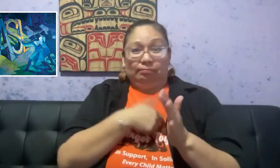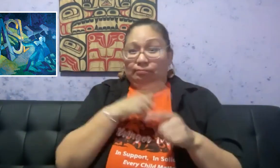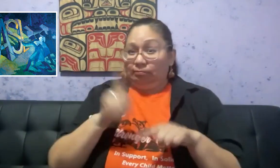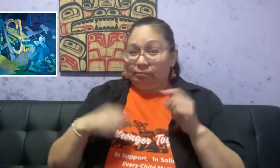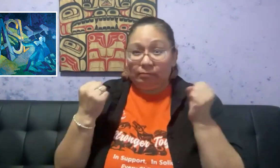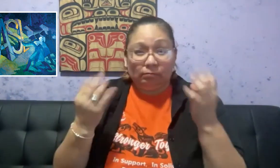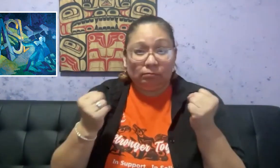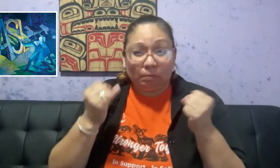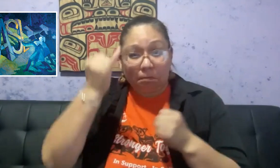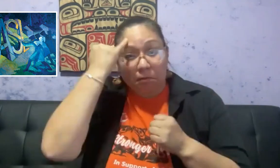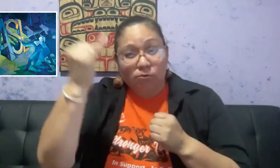hands were tied behind their backs.